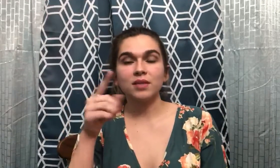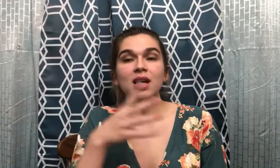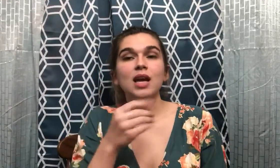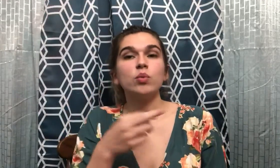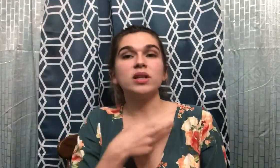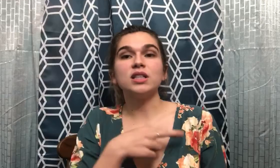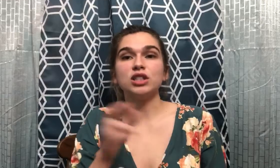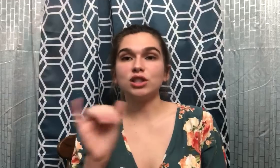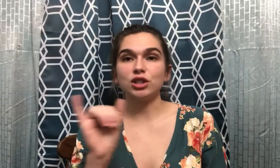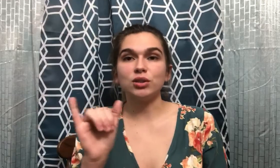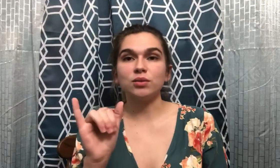And religion too.